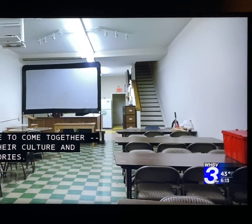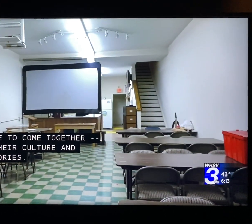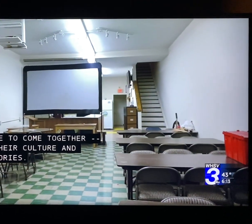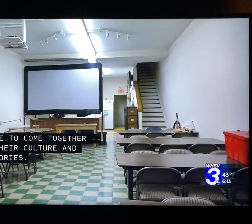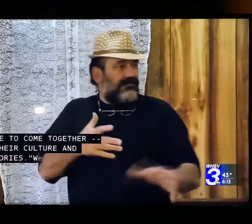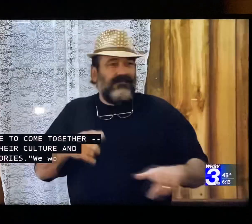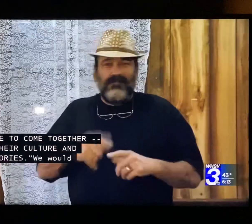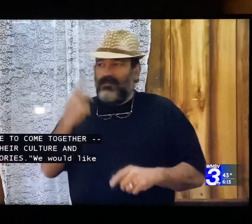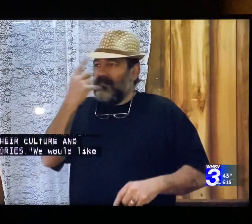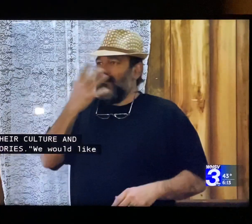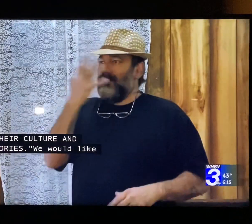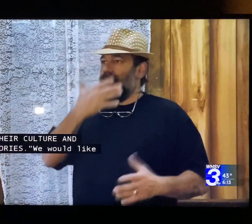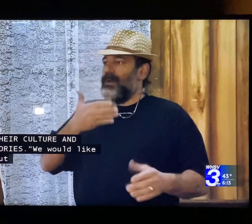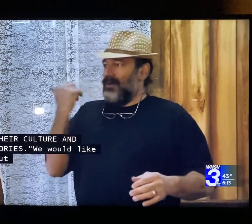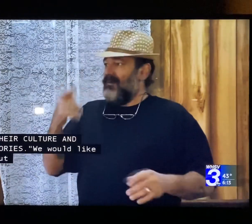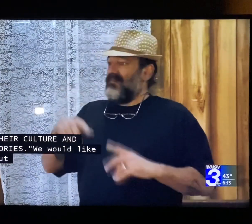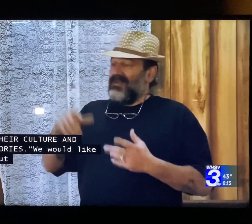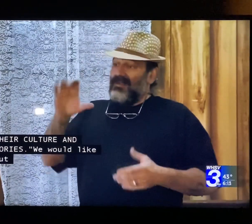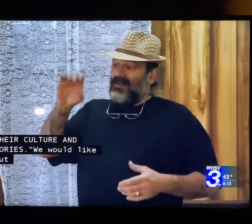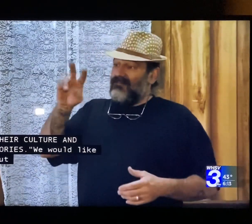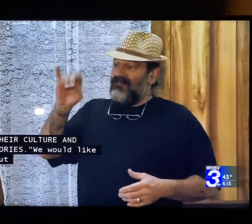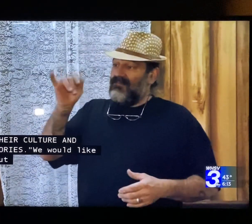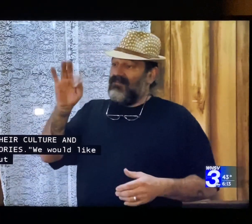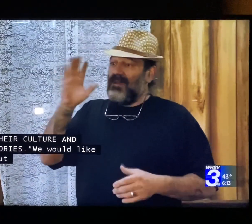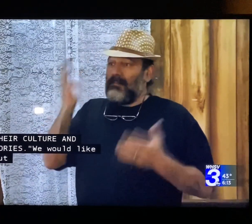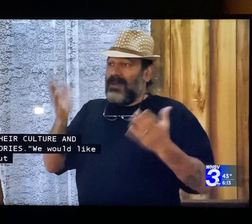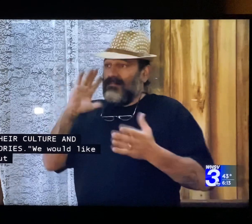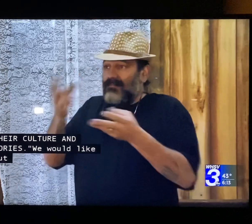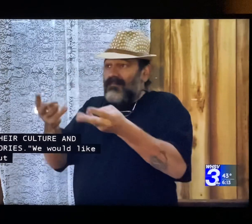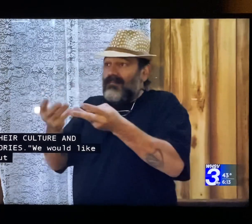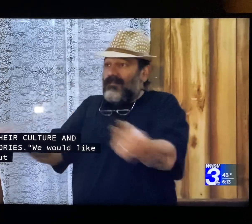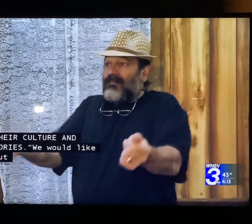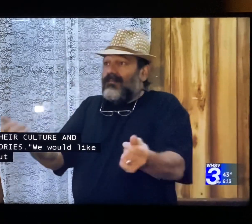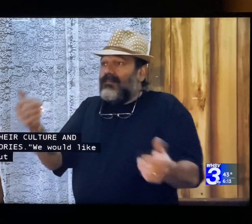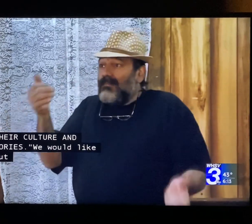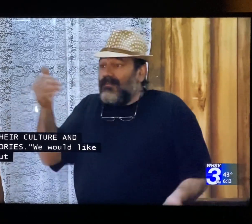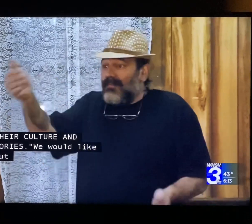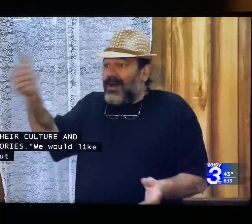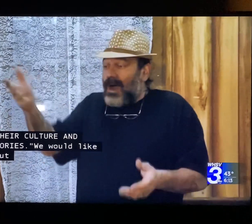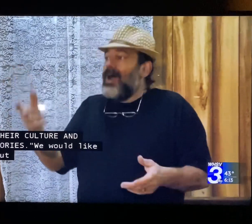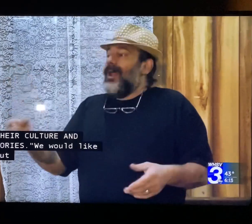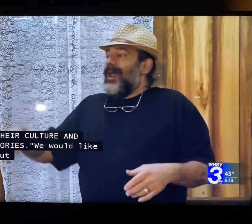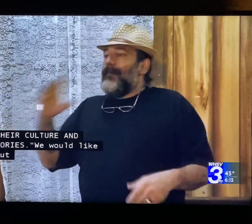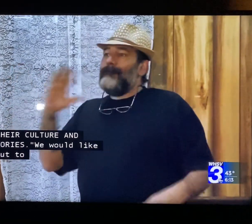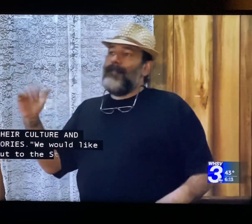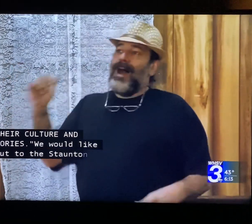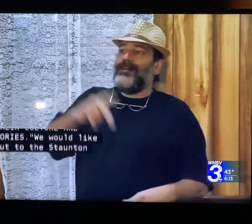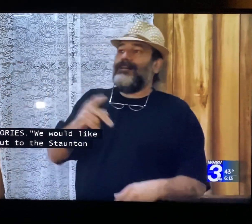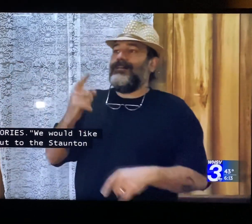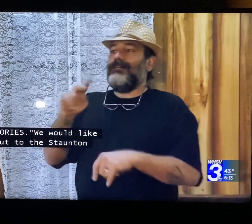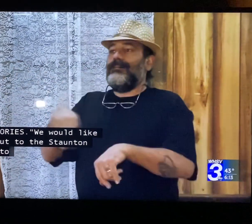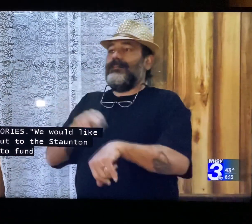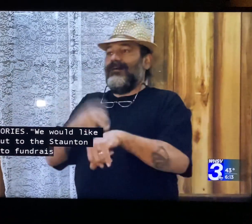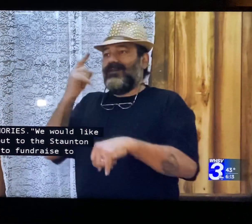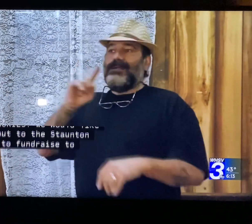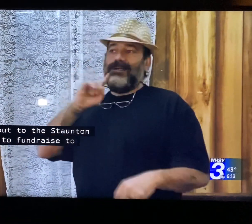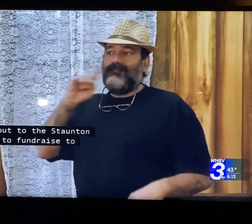We would like to reach out to our Stanton community to fundraise to renovate this building because hopefully in the near future when